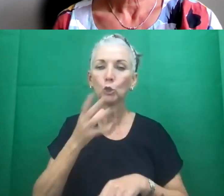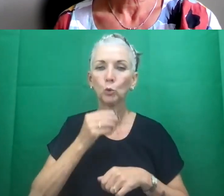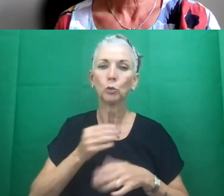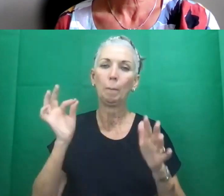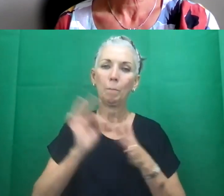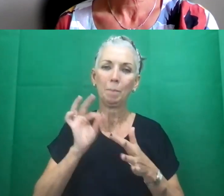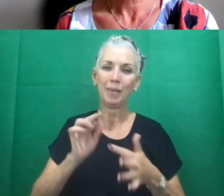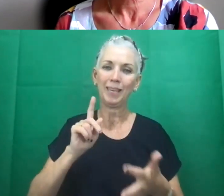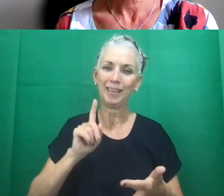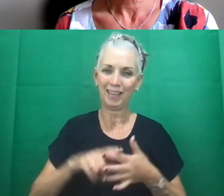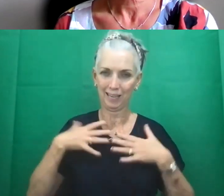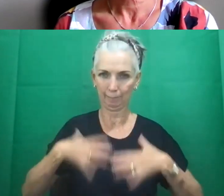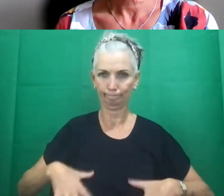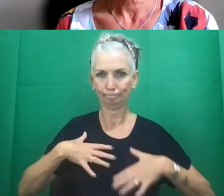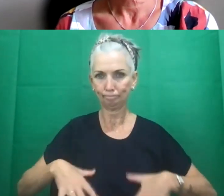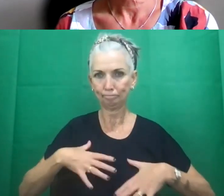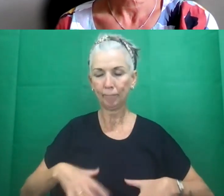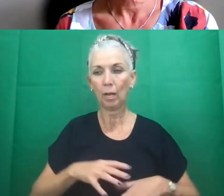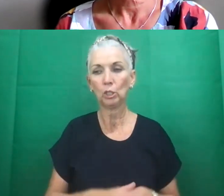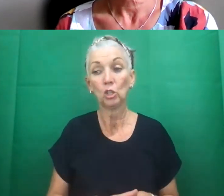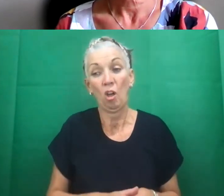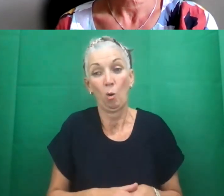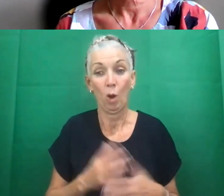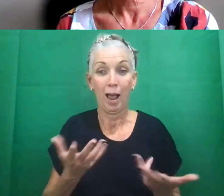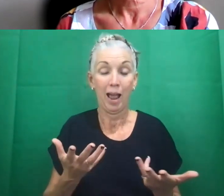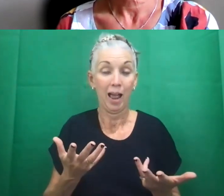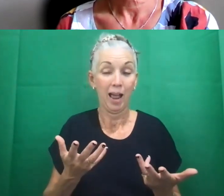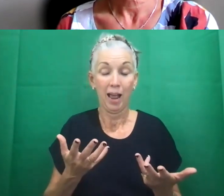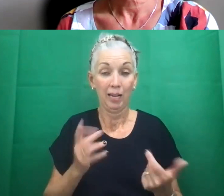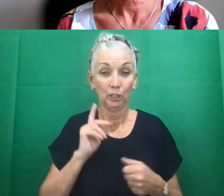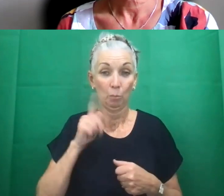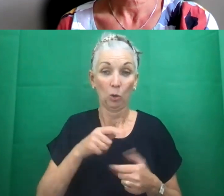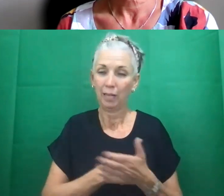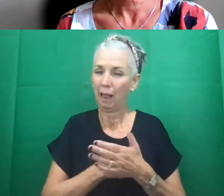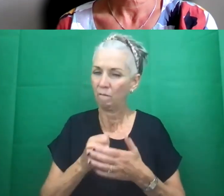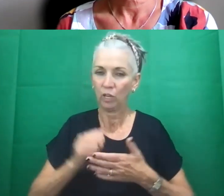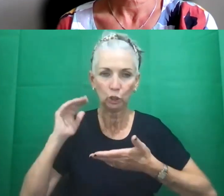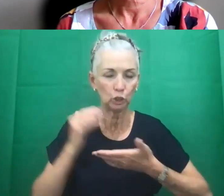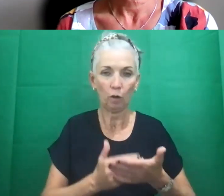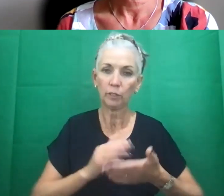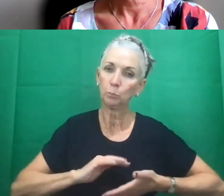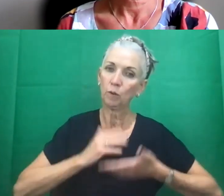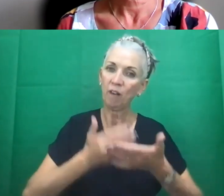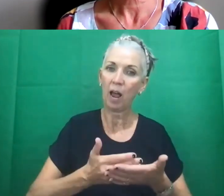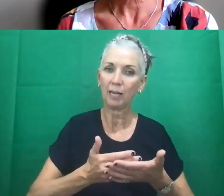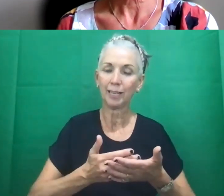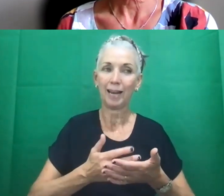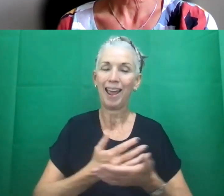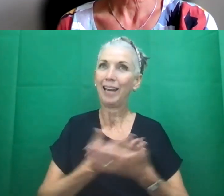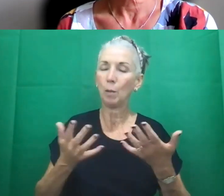I suppose that something for every service provider and every runner of big events to consider but it does seem